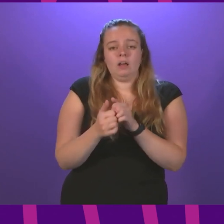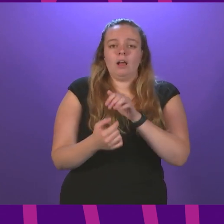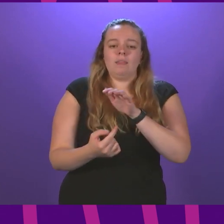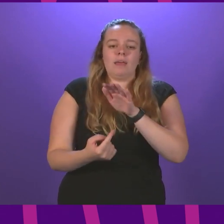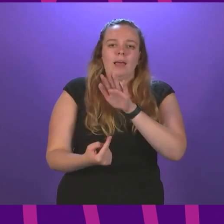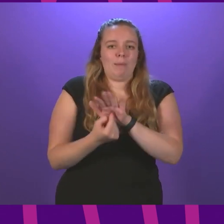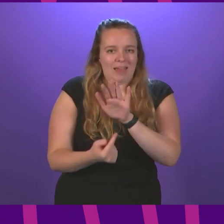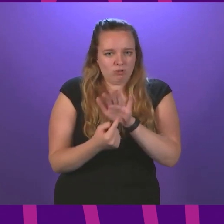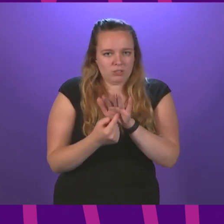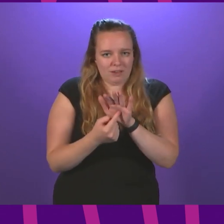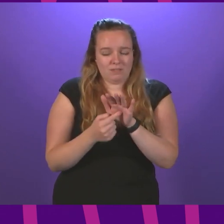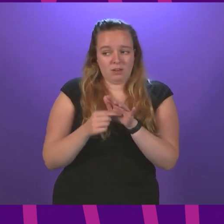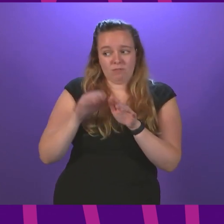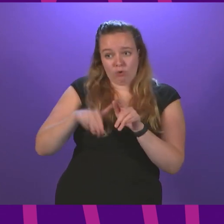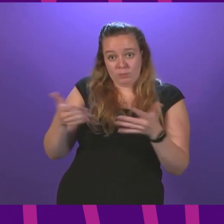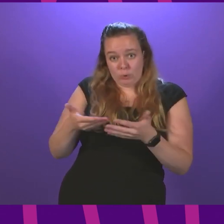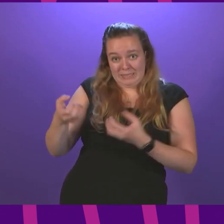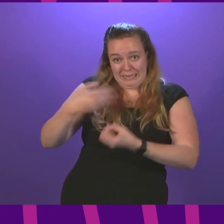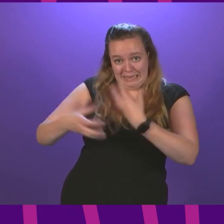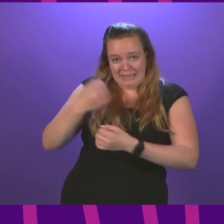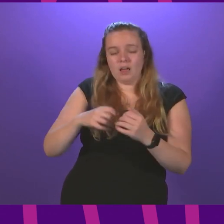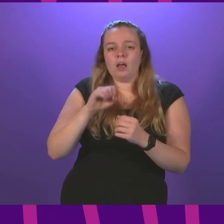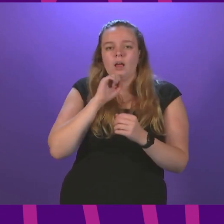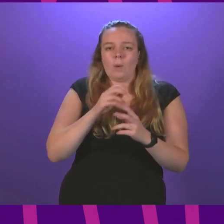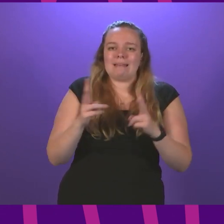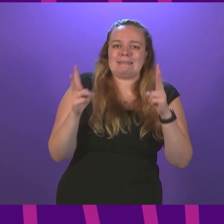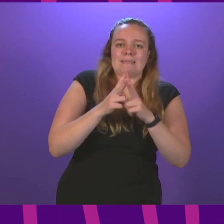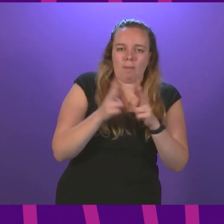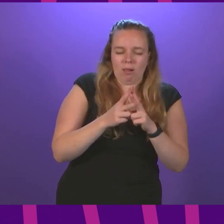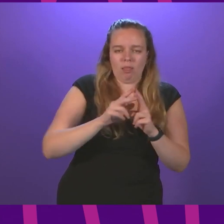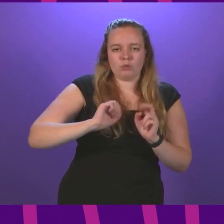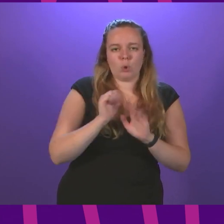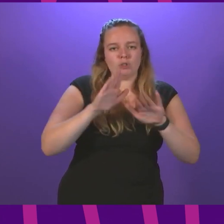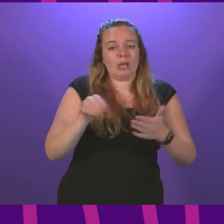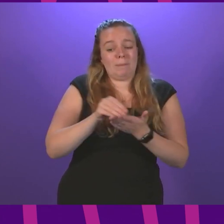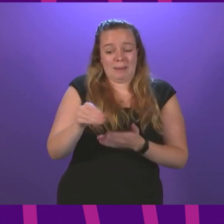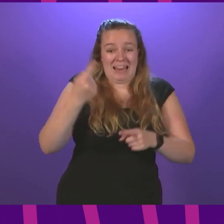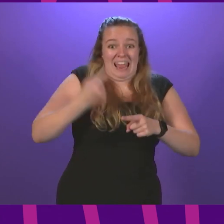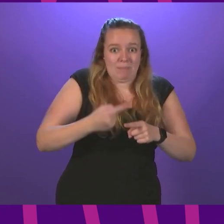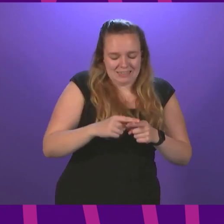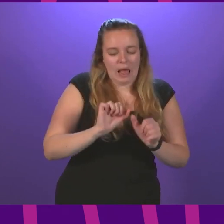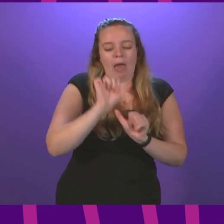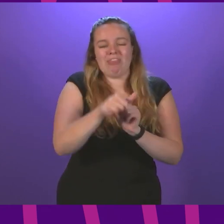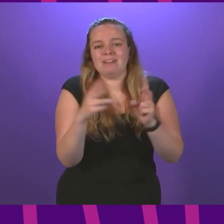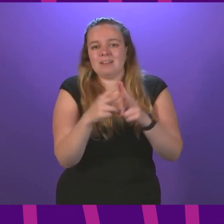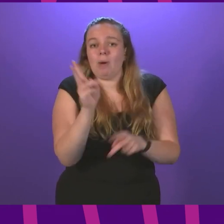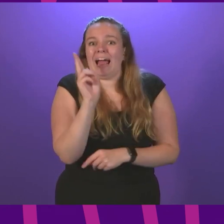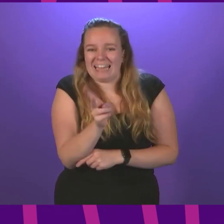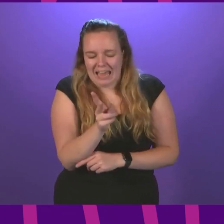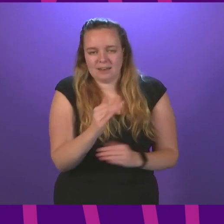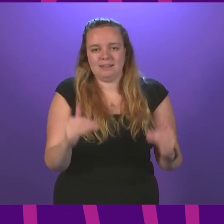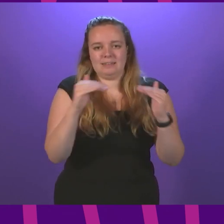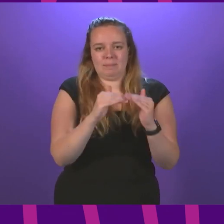given all of what we are going to hear today, the imperative to double the Scottish child payment immediately and then to double it again to get us on track to meet the